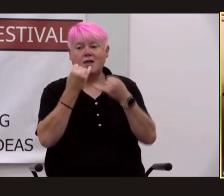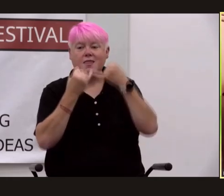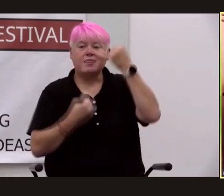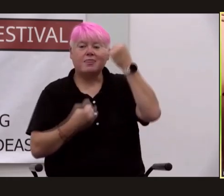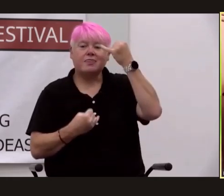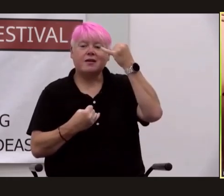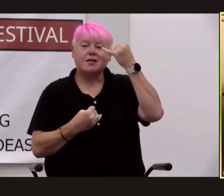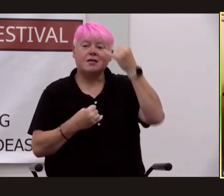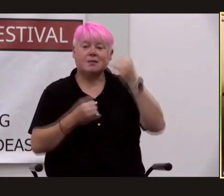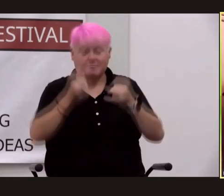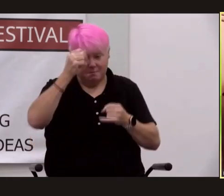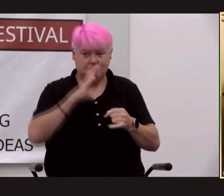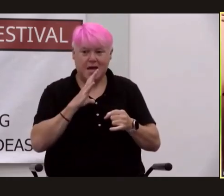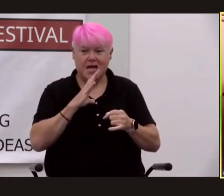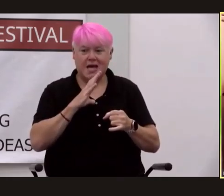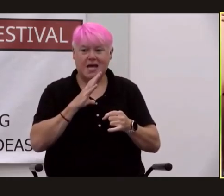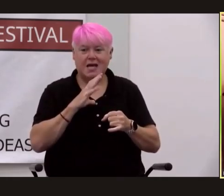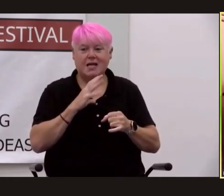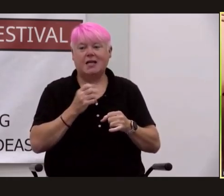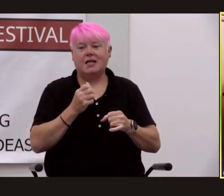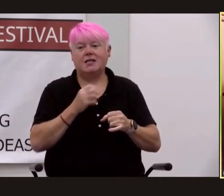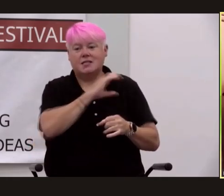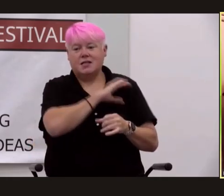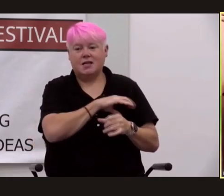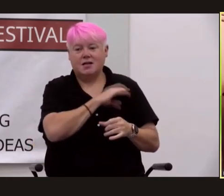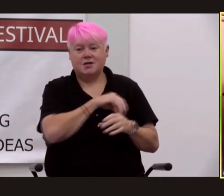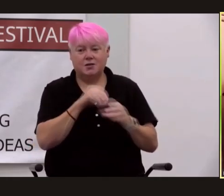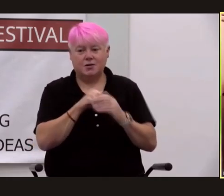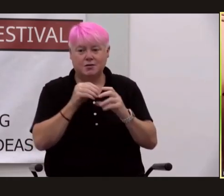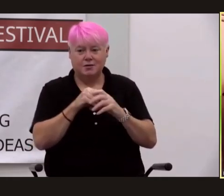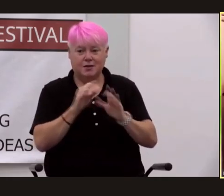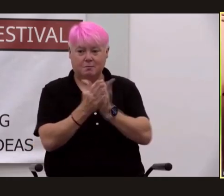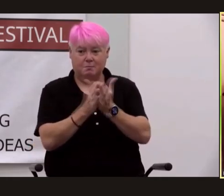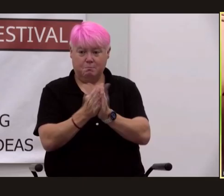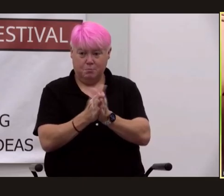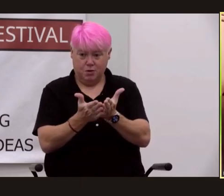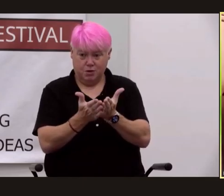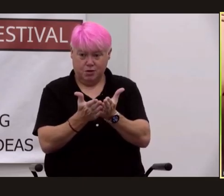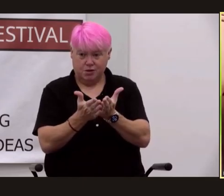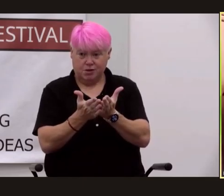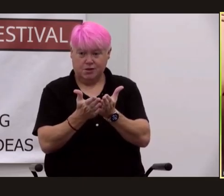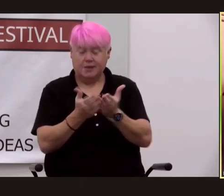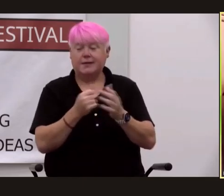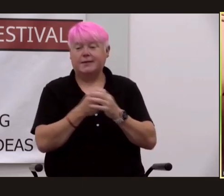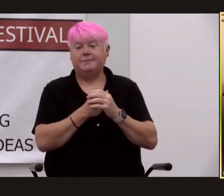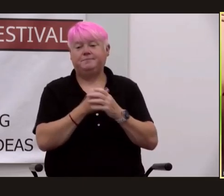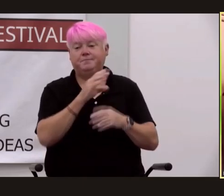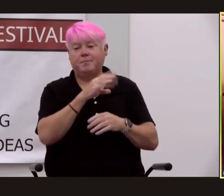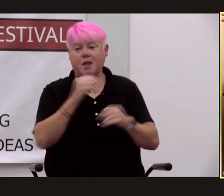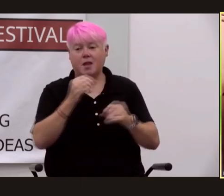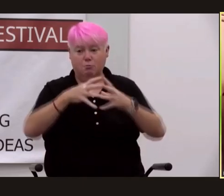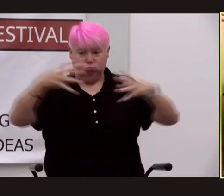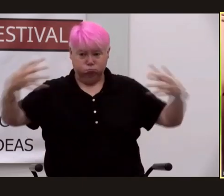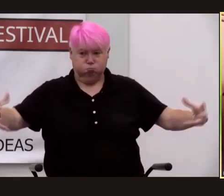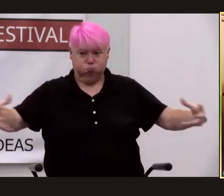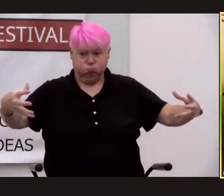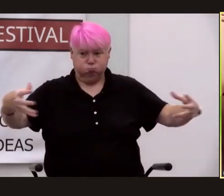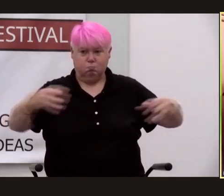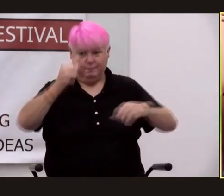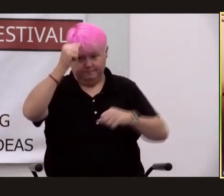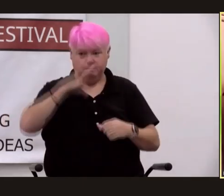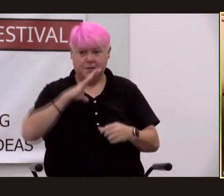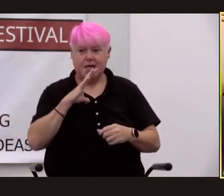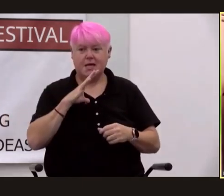character uh in a series of novels uh featuring nick and dora charles and the fat man is